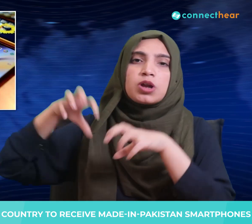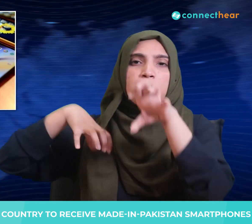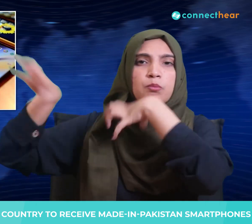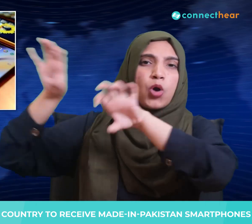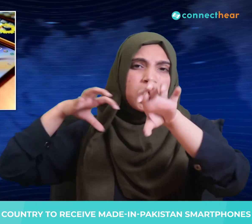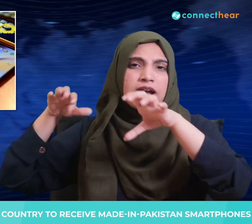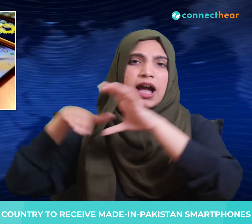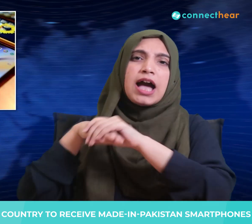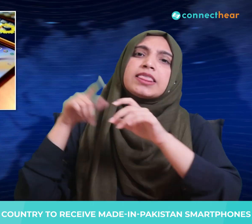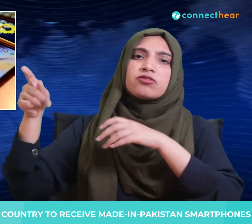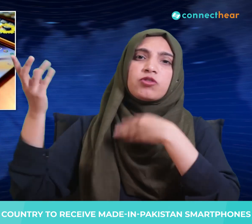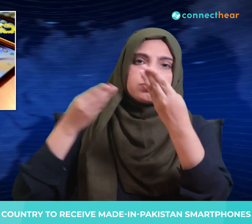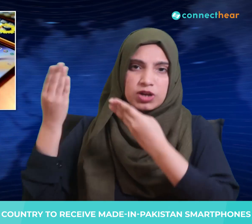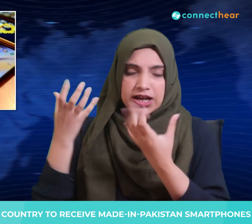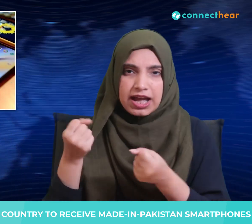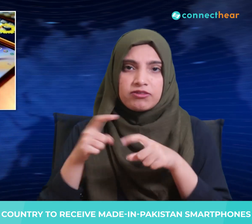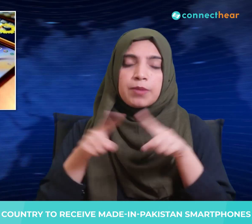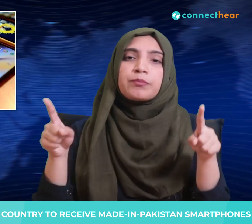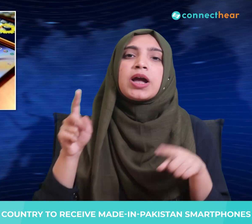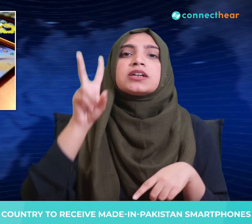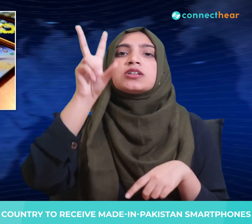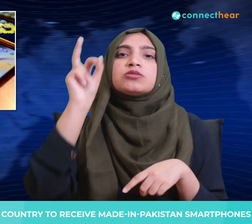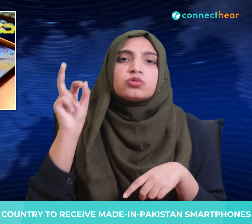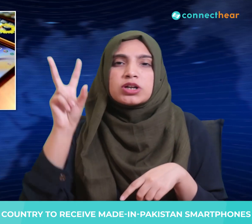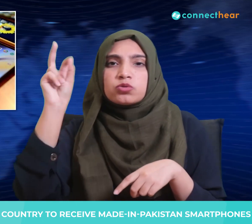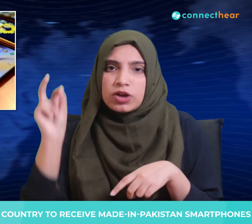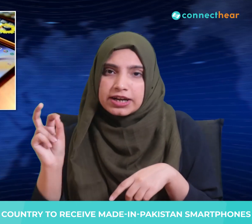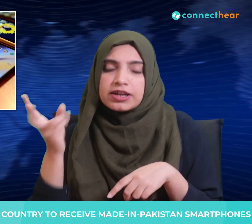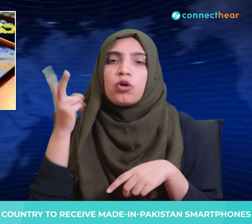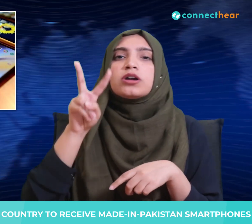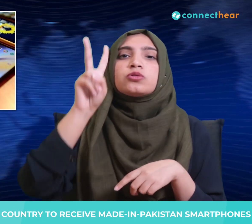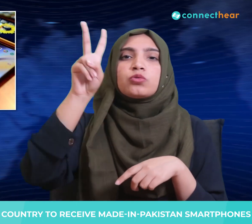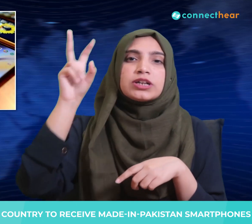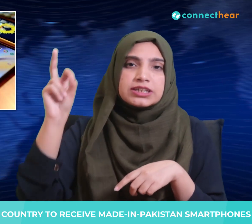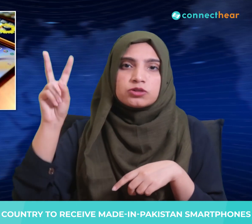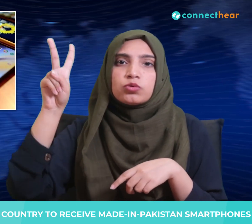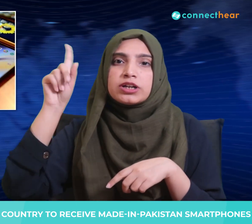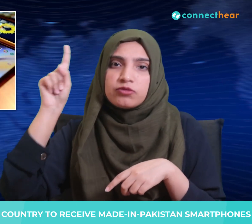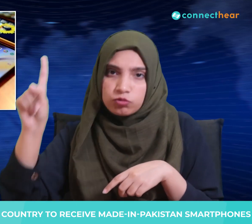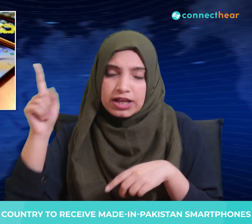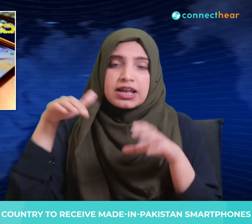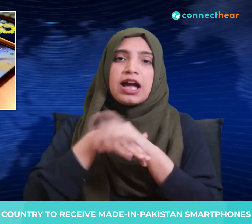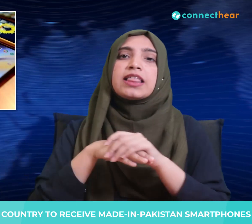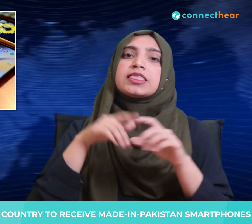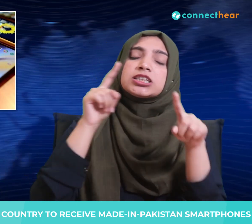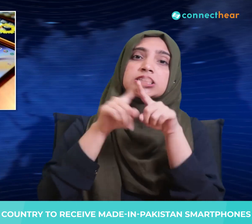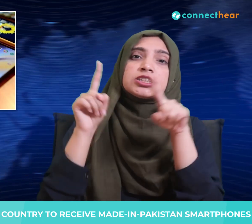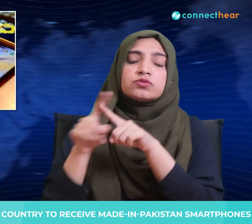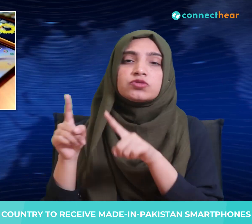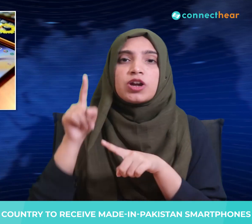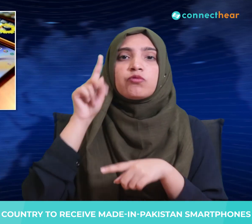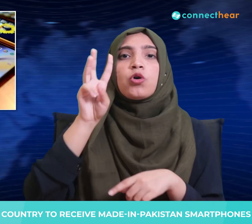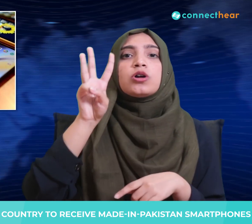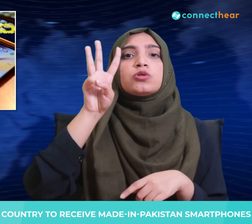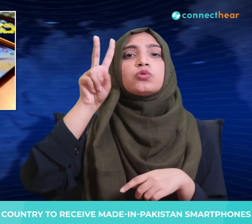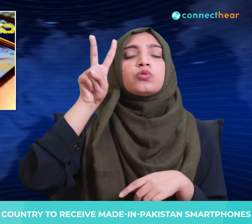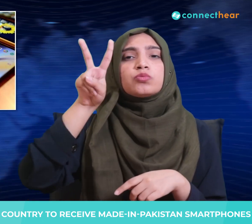11 months of 2020 and 2021 as value reached $2.337 billion as compared to $1